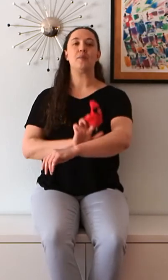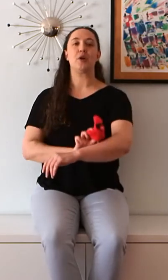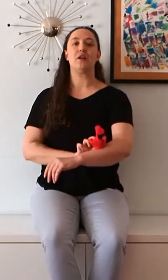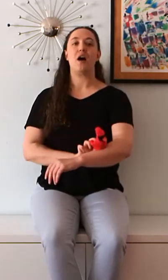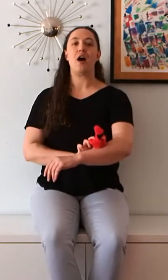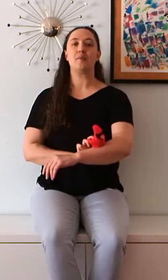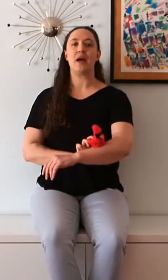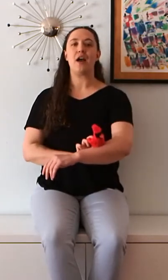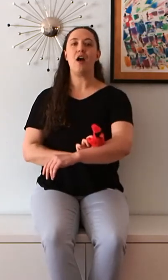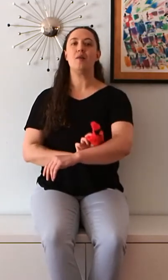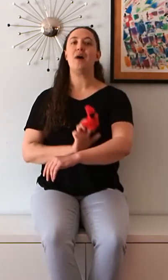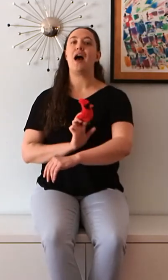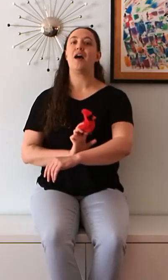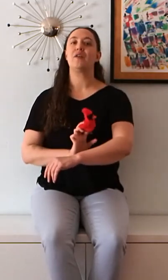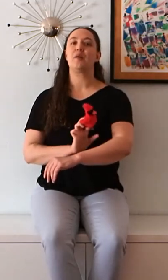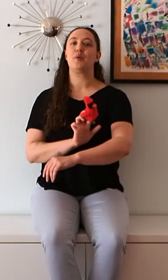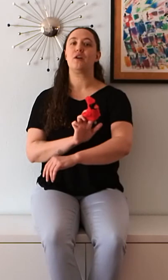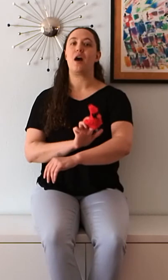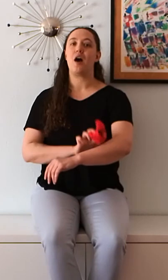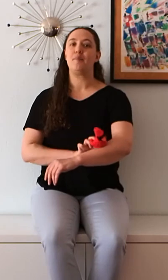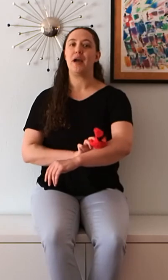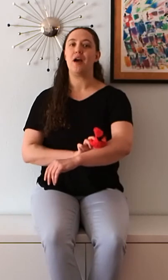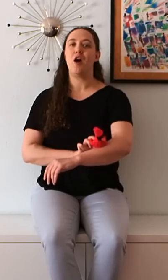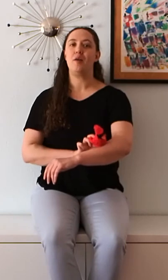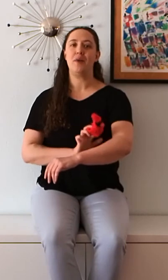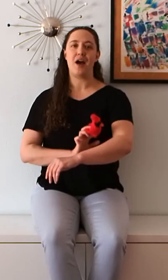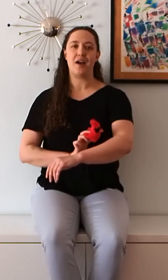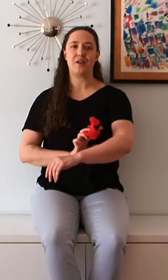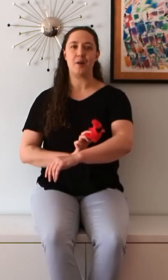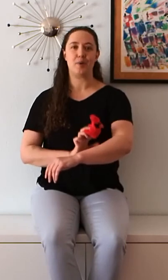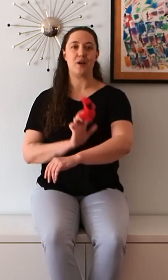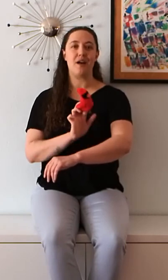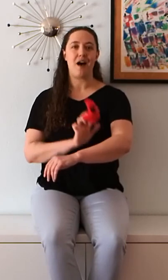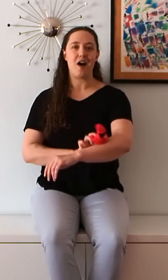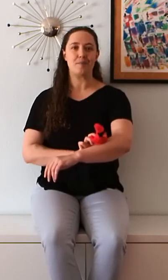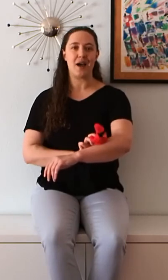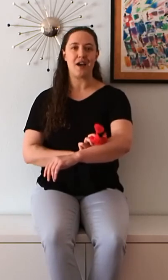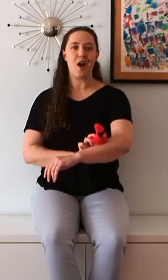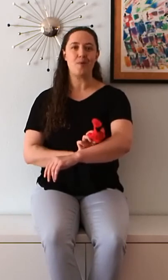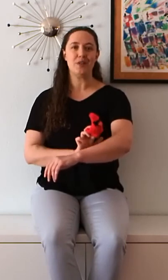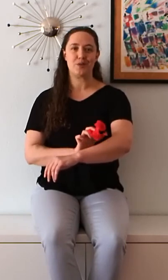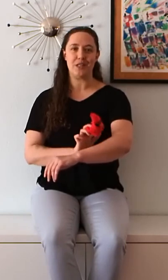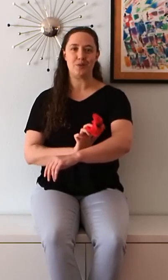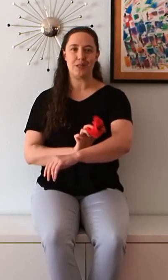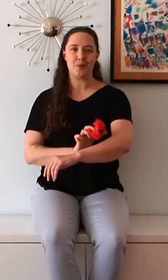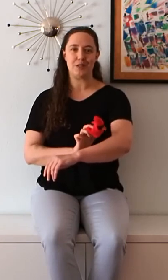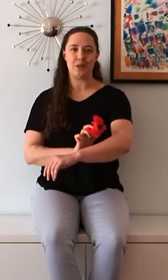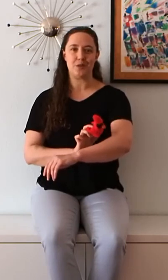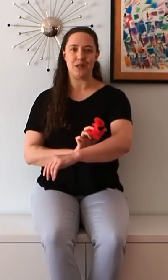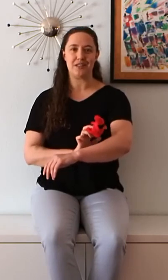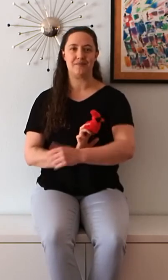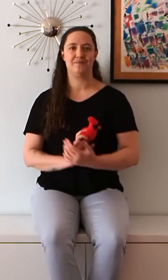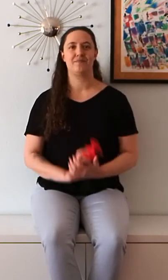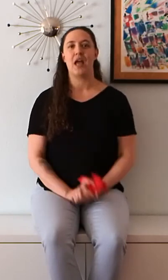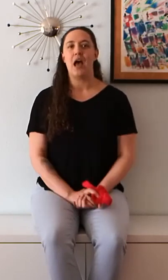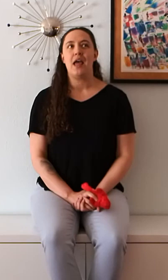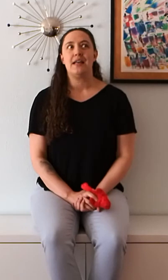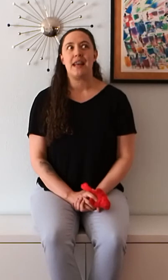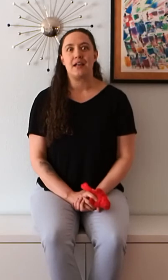a bird on my arm. I've got a bird on my arm. I've got a bird on my arm. Tweet, tweet, tweet, tweet, tweet. Next